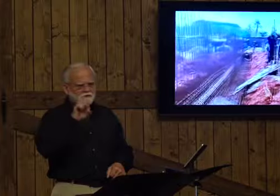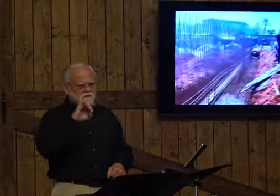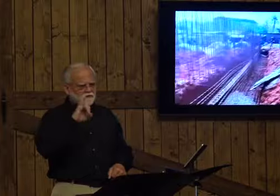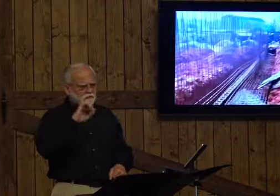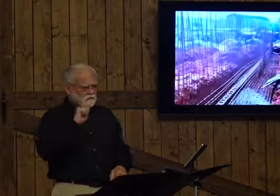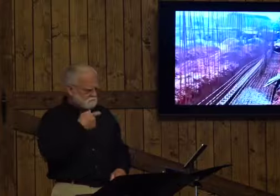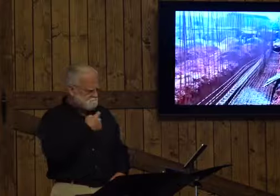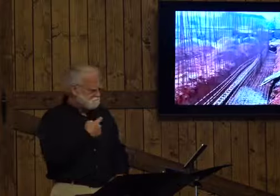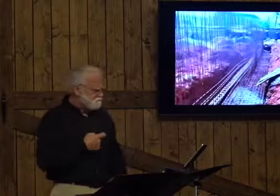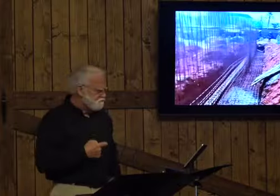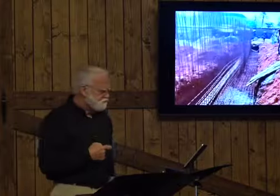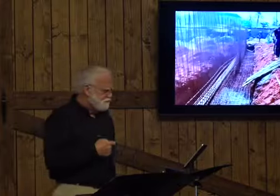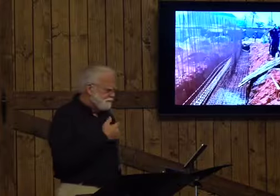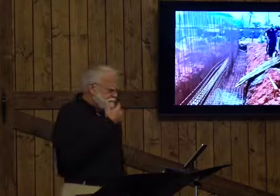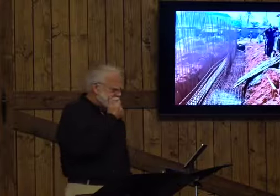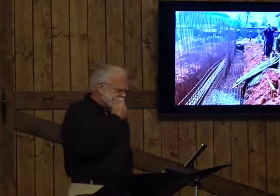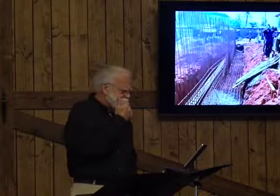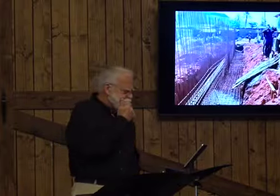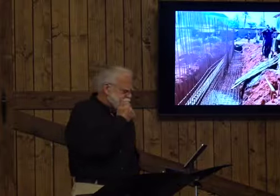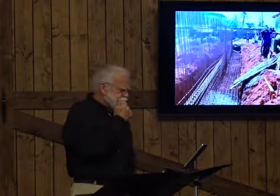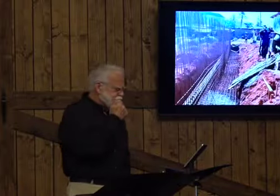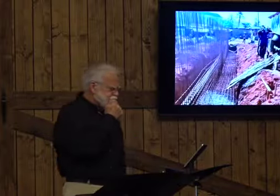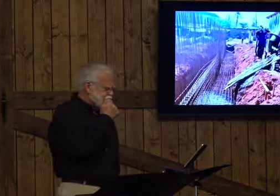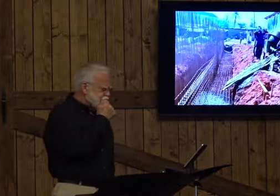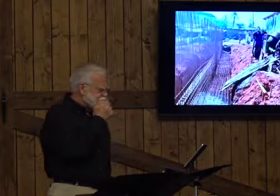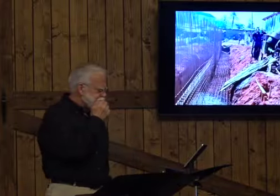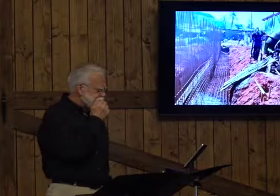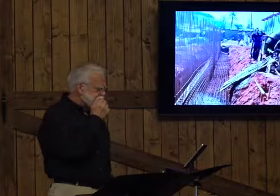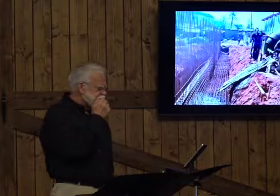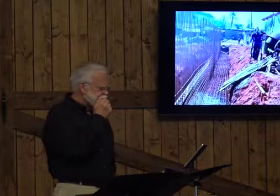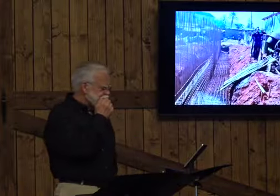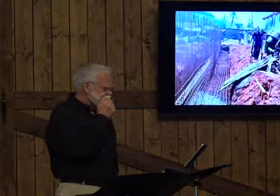Nigeria, we've done what we need be in those facilities.